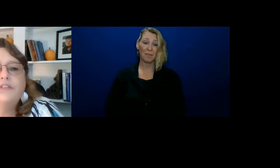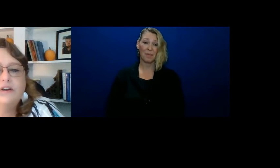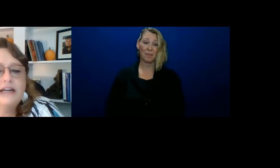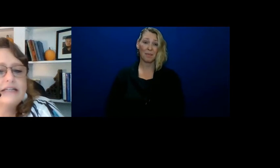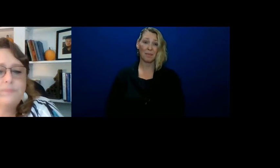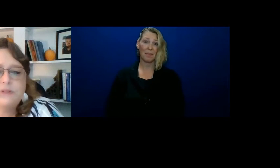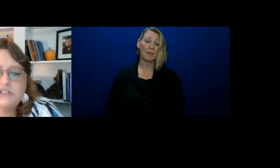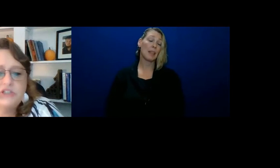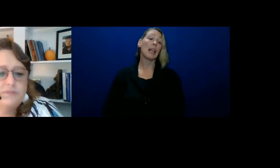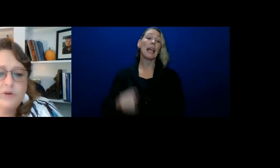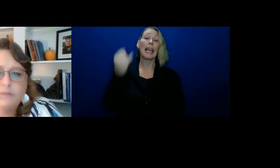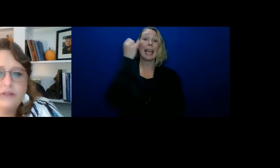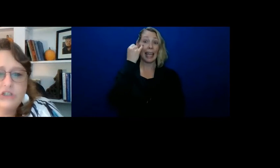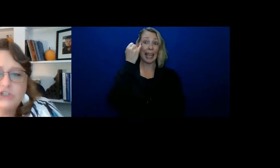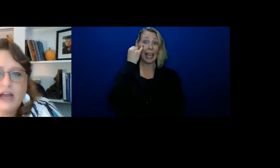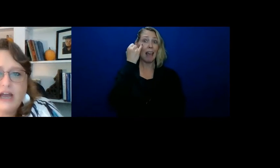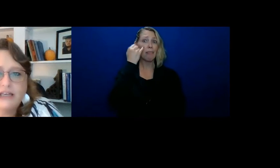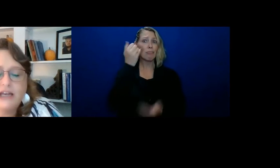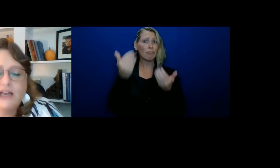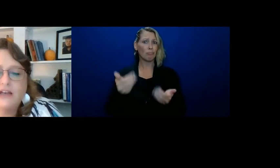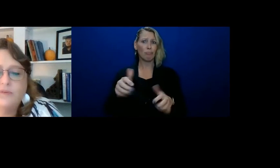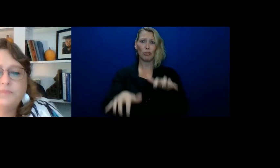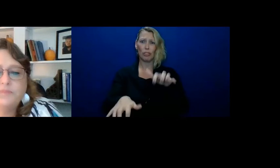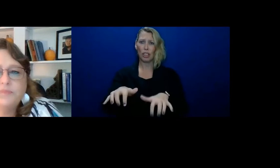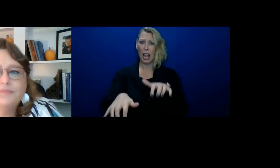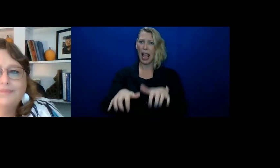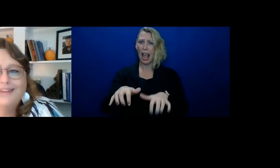If there is, please just put them in the chat.